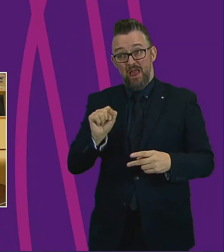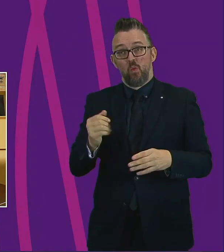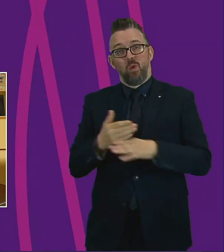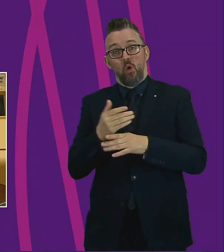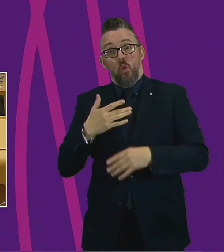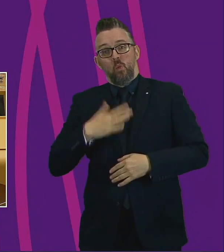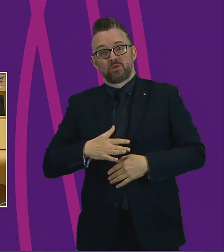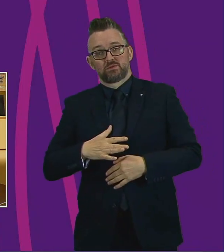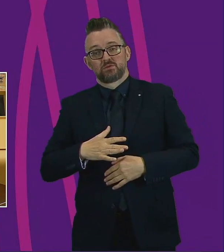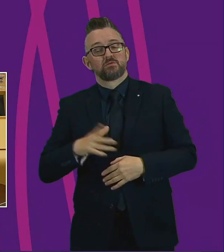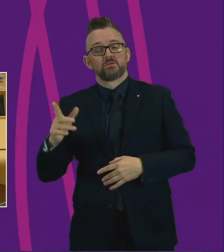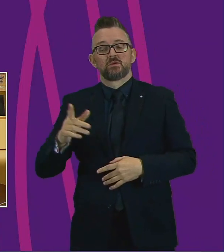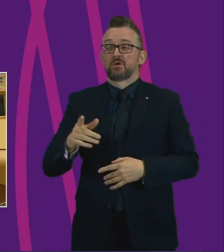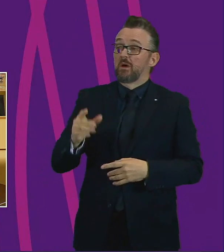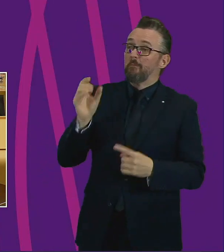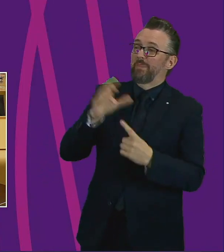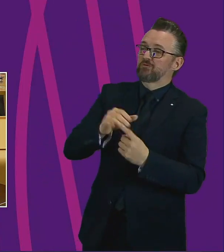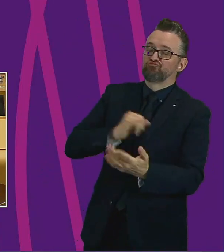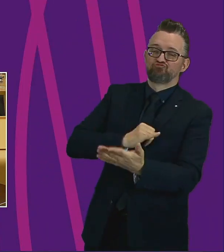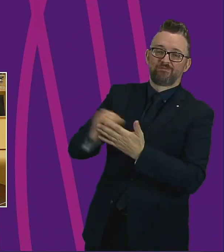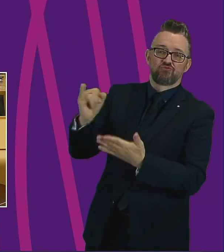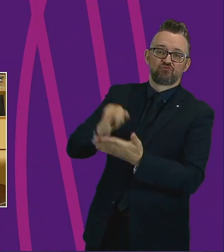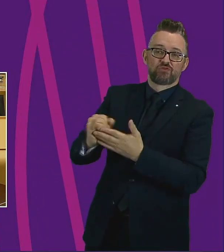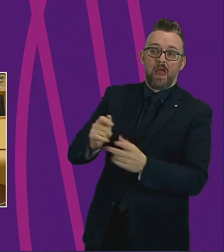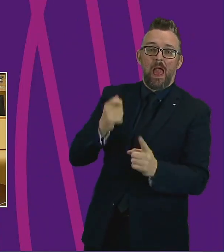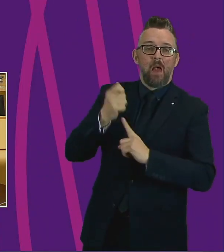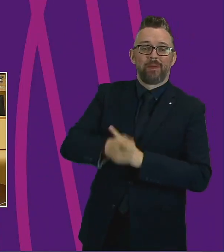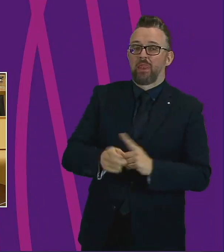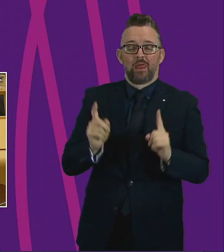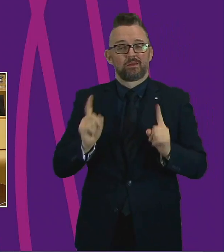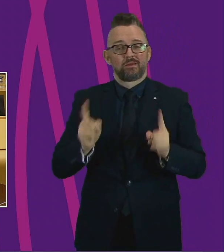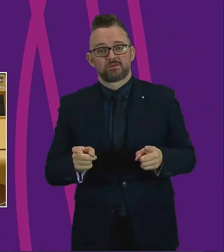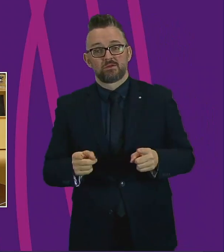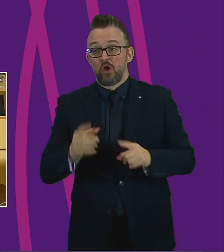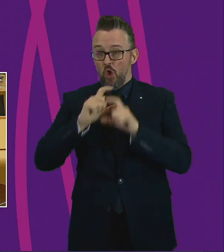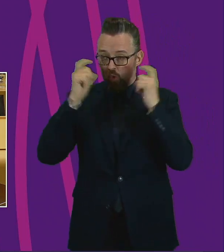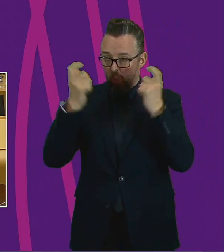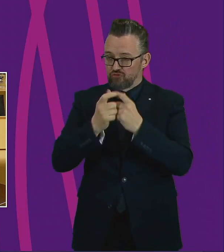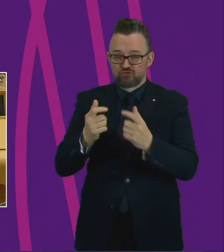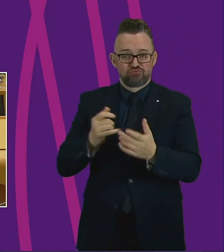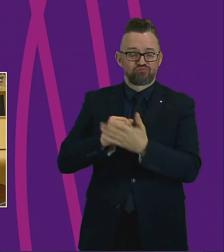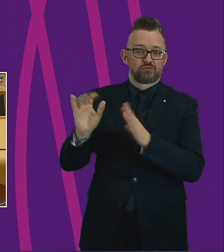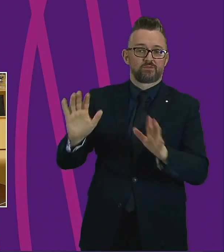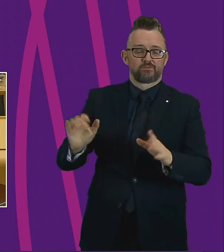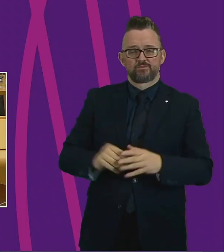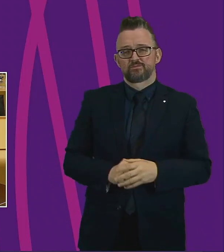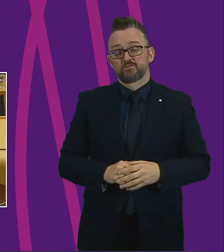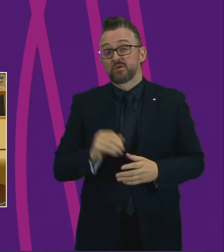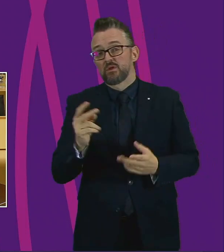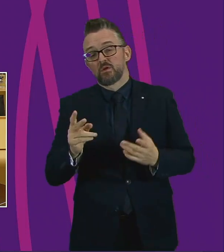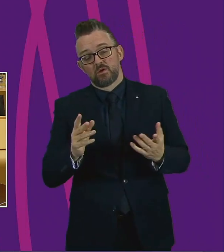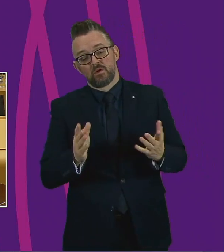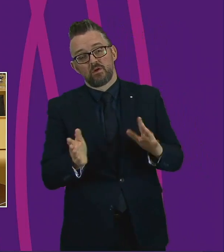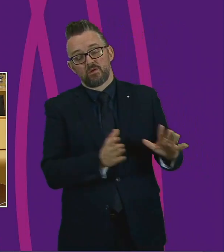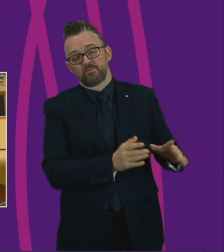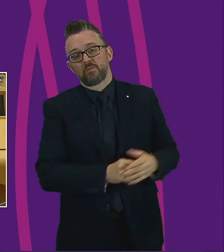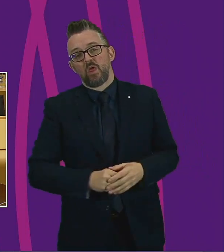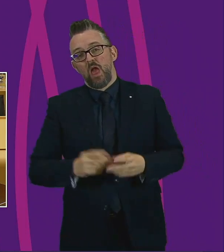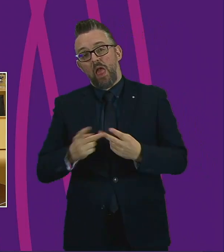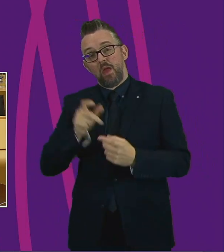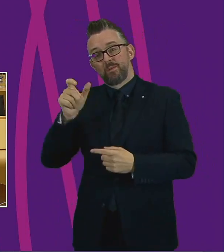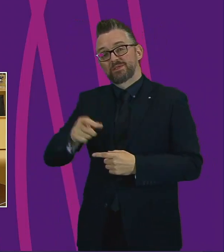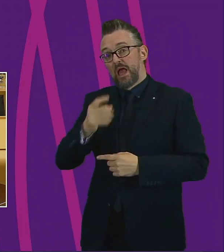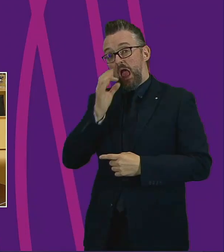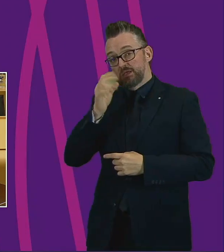about. She was refused a place, no course of appeal, no contact from the College. And another constituent today asked for an advance on his